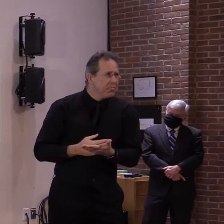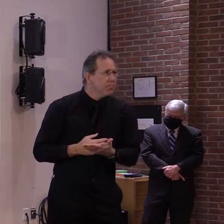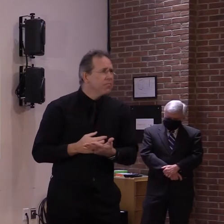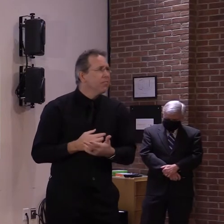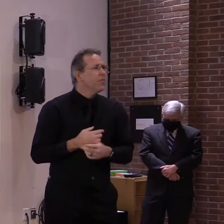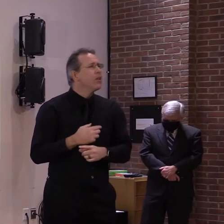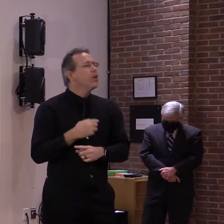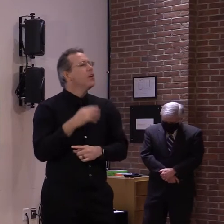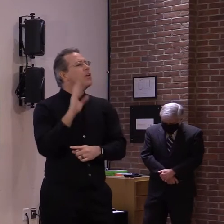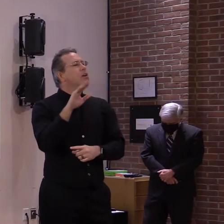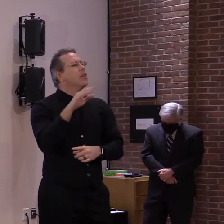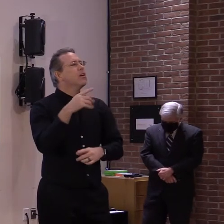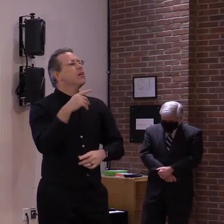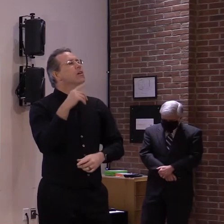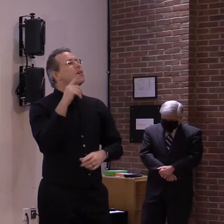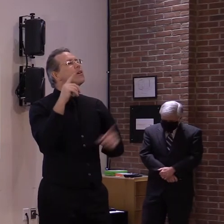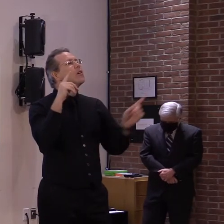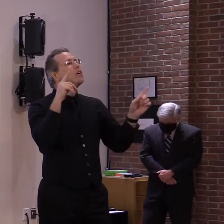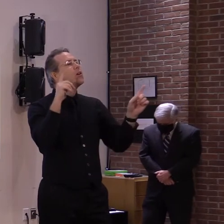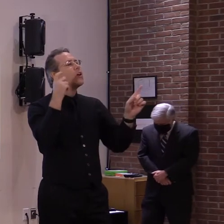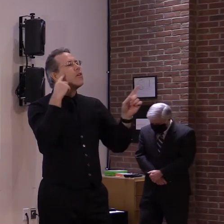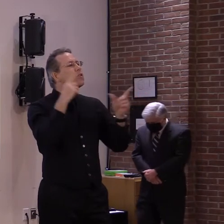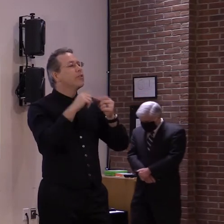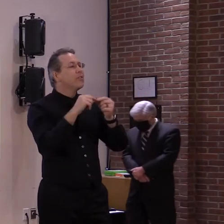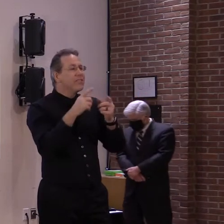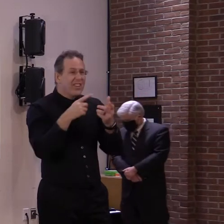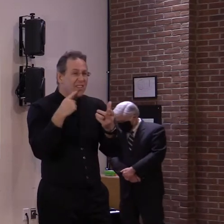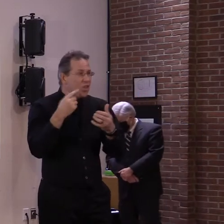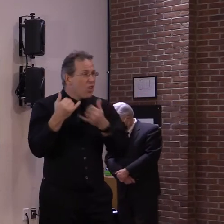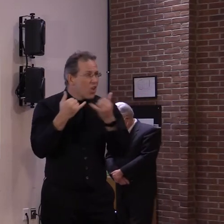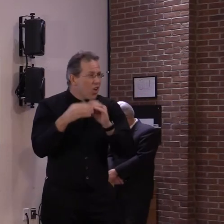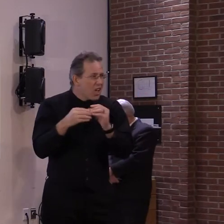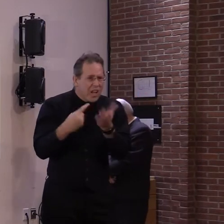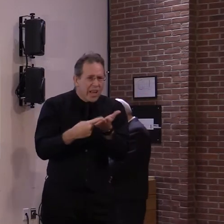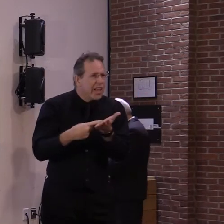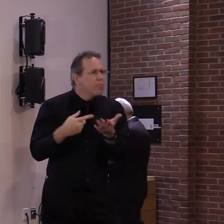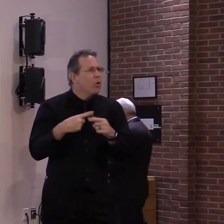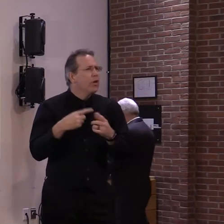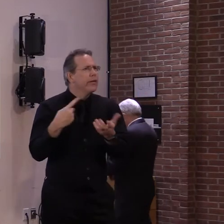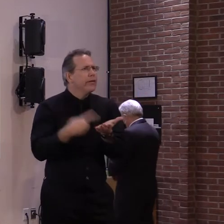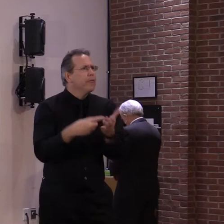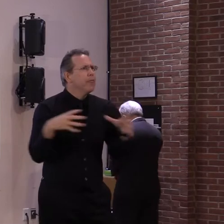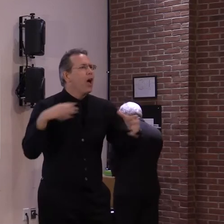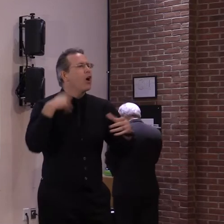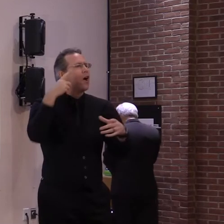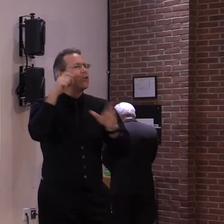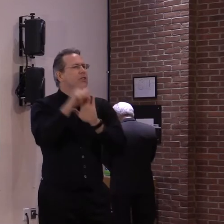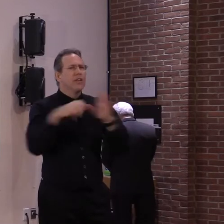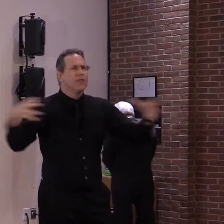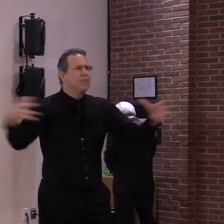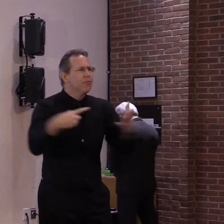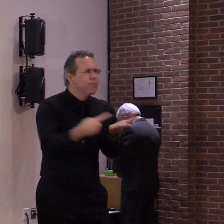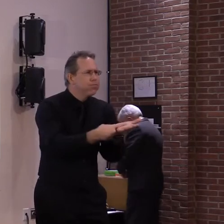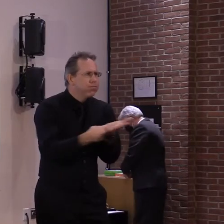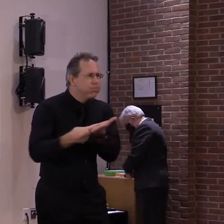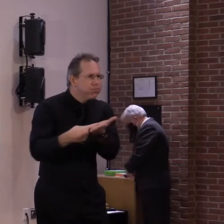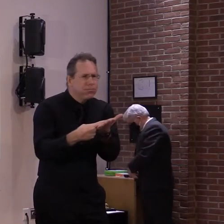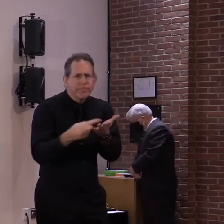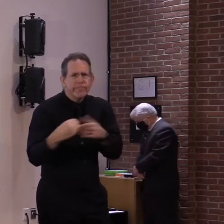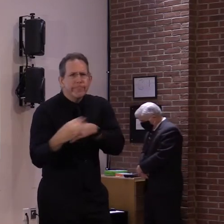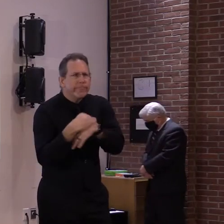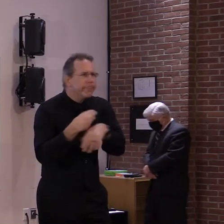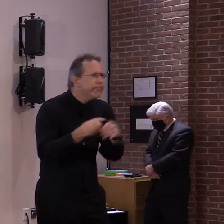some of the particulars of the speech that President-elect Biden had